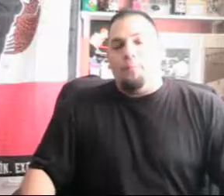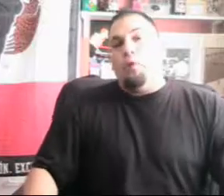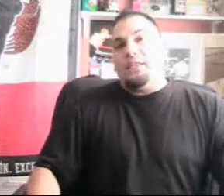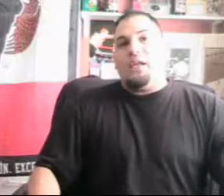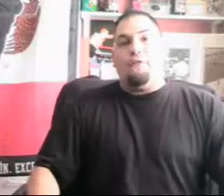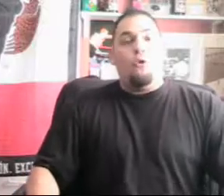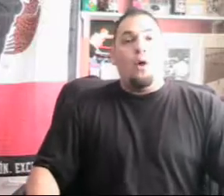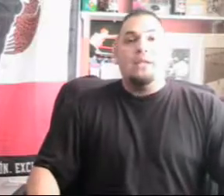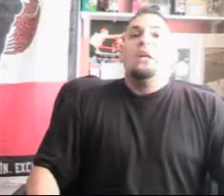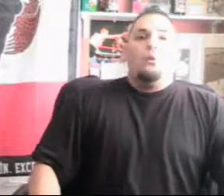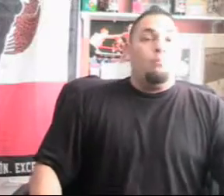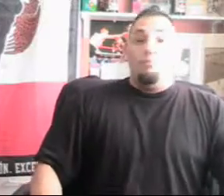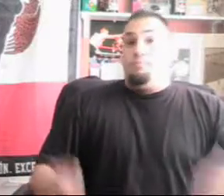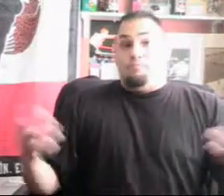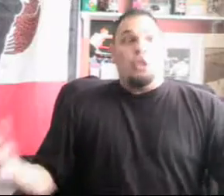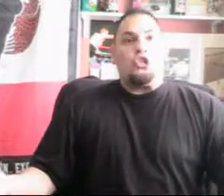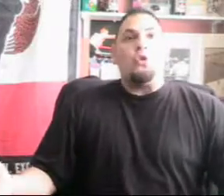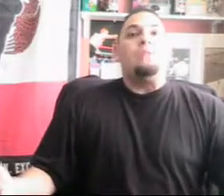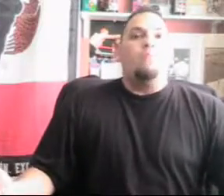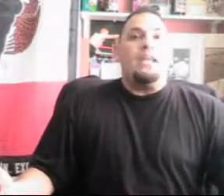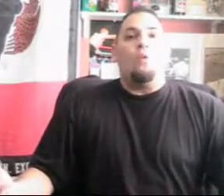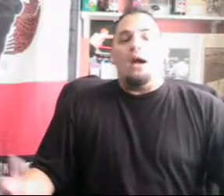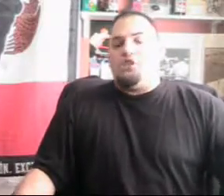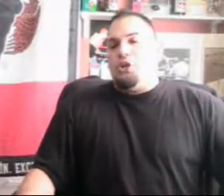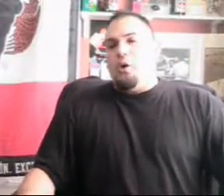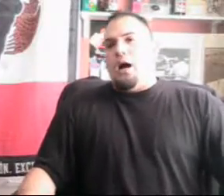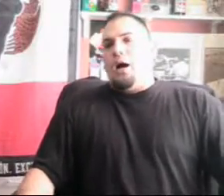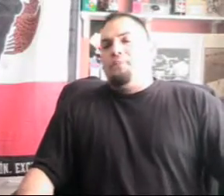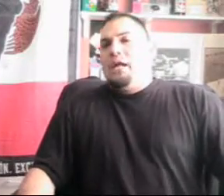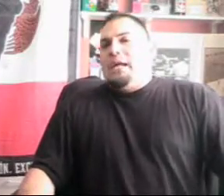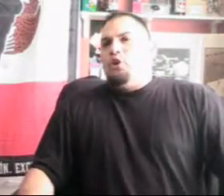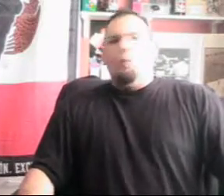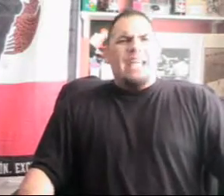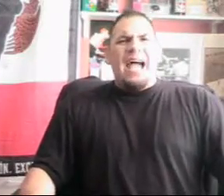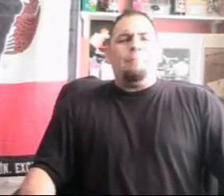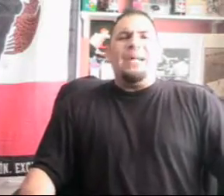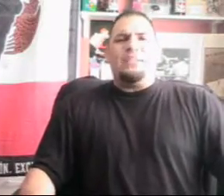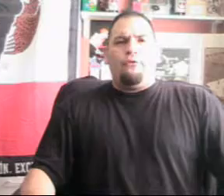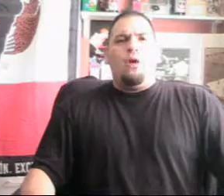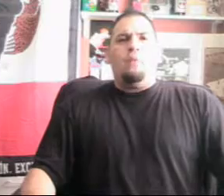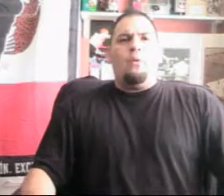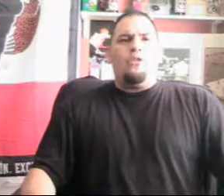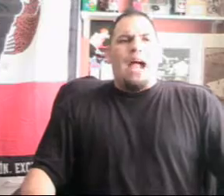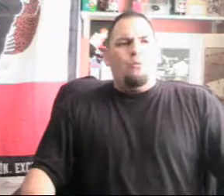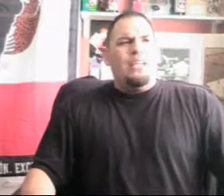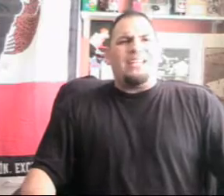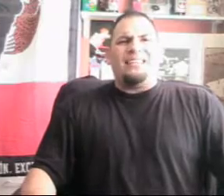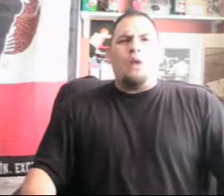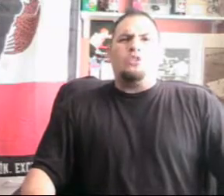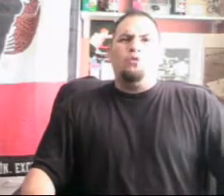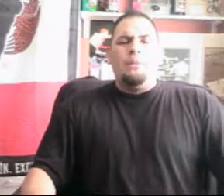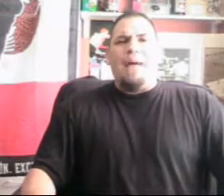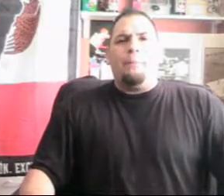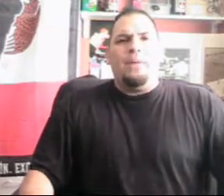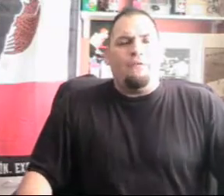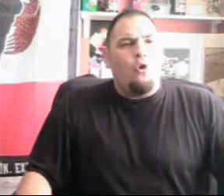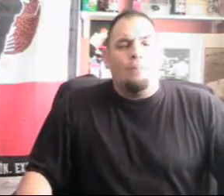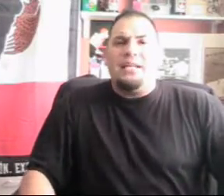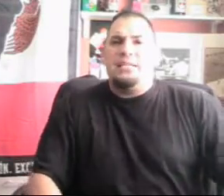with, uh, Floyd concerning money-wise, you know. Um, you know, when he had picked Floyd Mayweather, I really thought that was a really bad pick for him. Because